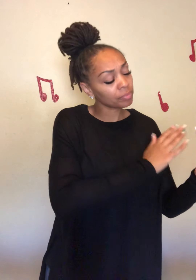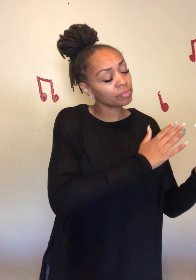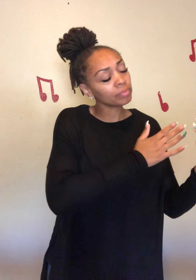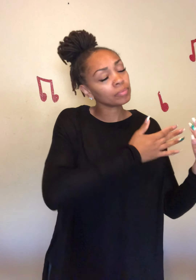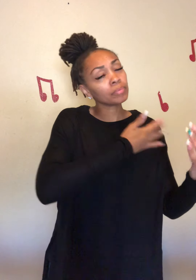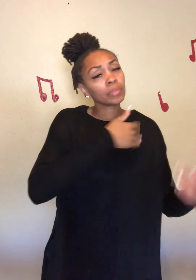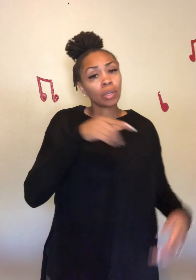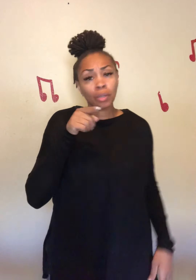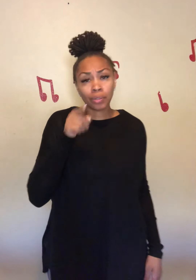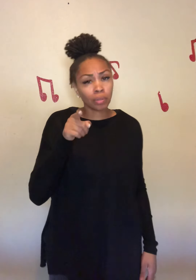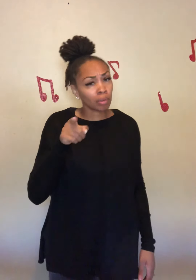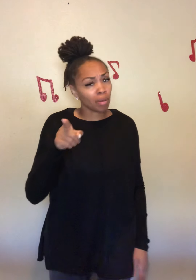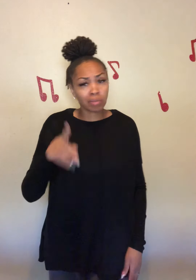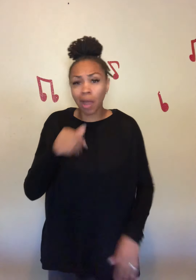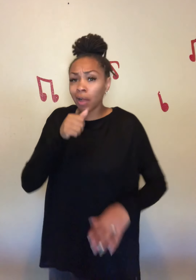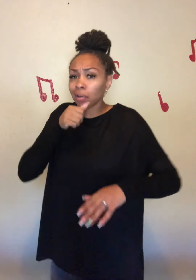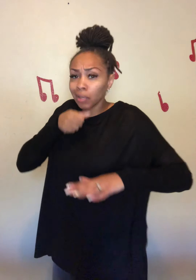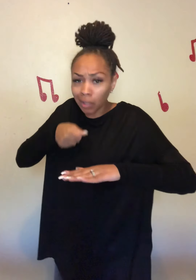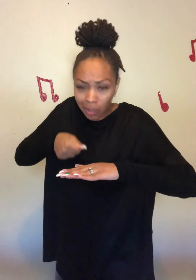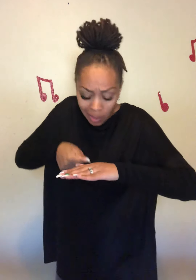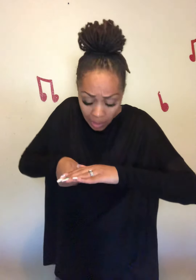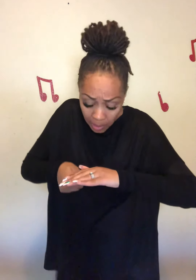You are not hidden